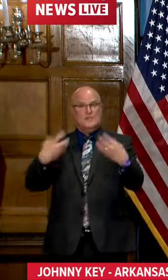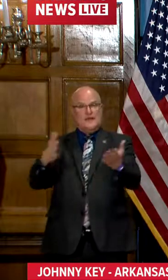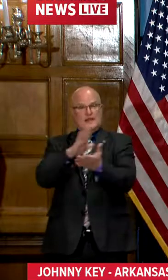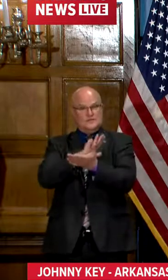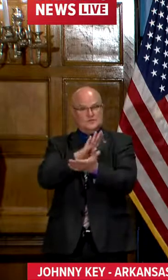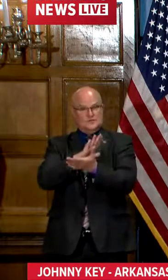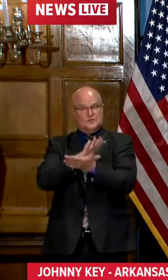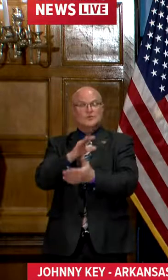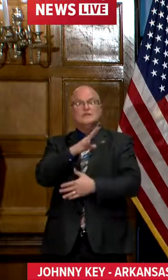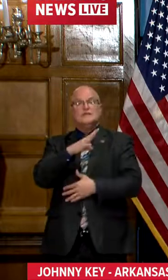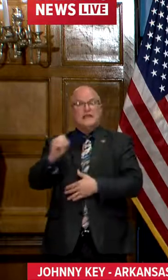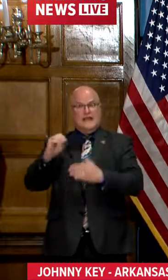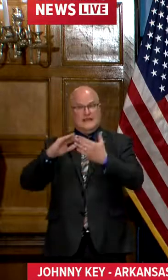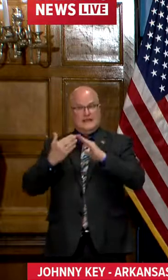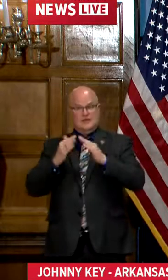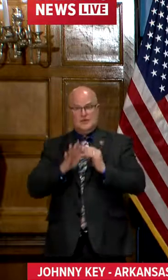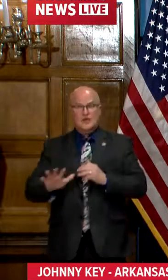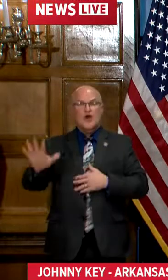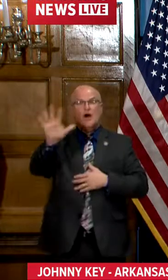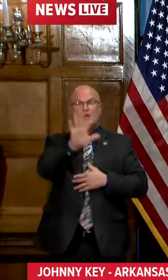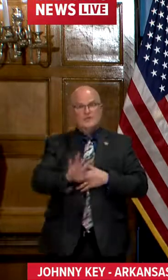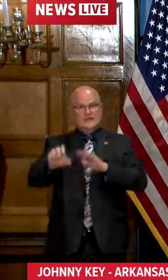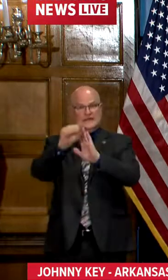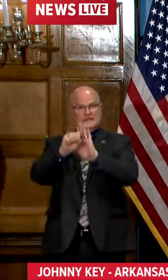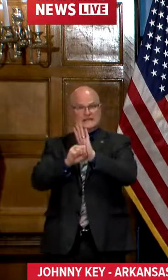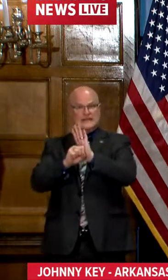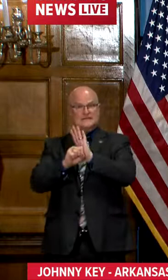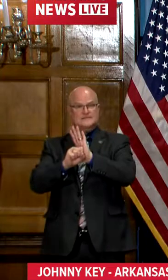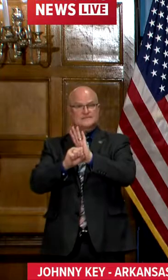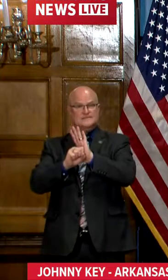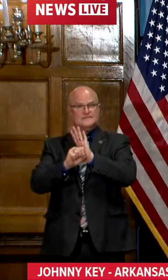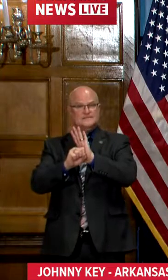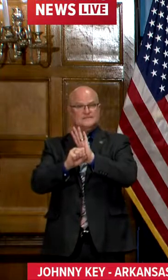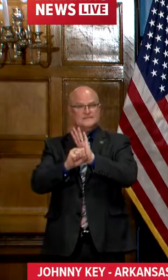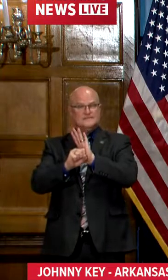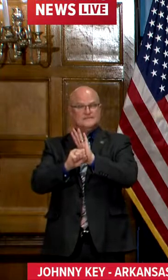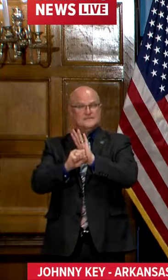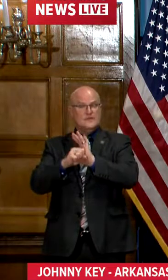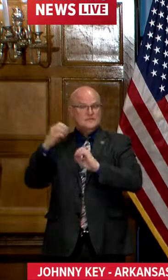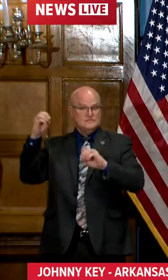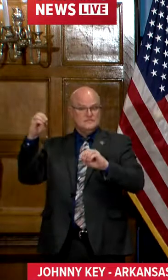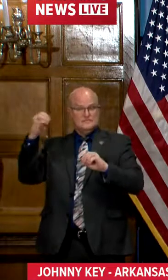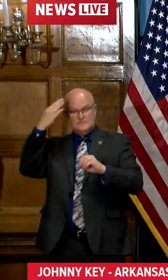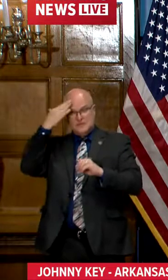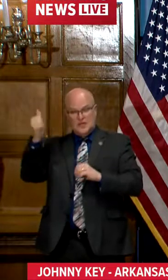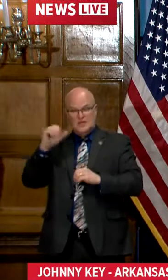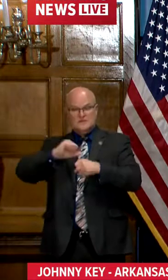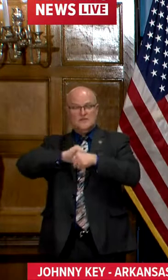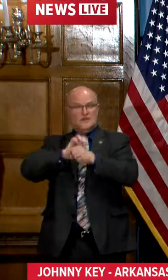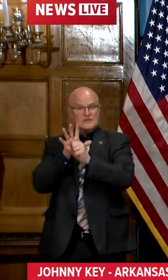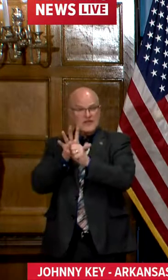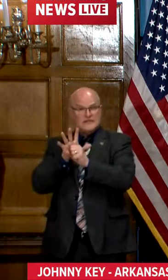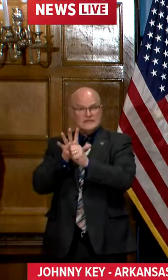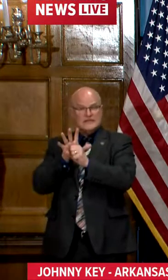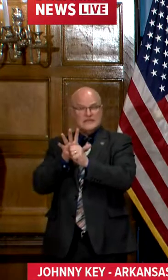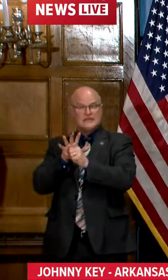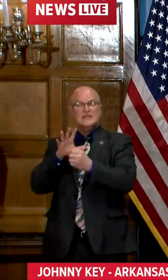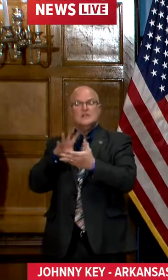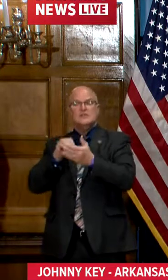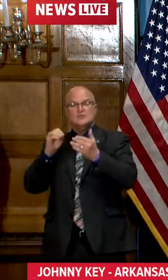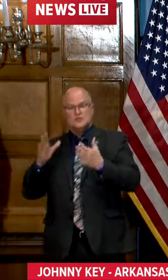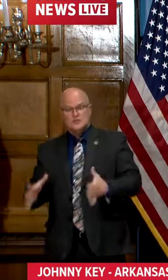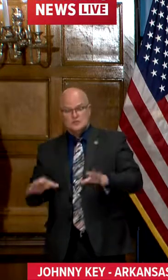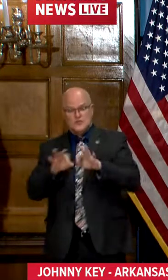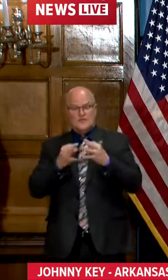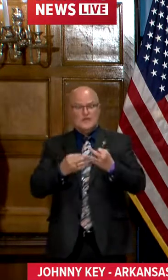schools and to the communities around the state of arkansas in light of covid 19 many of our students and their families found themselves